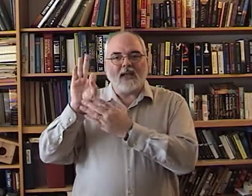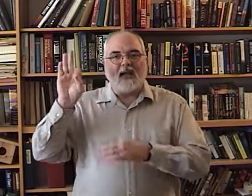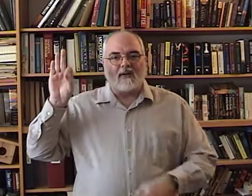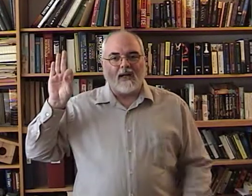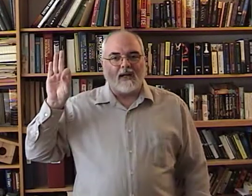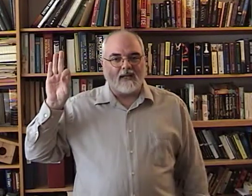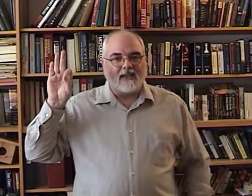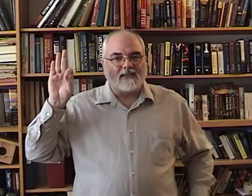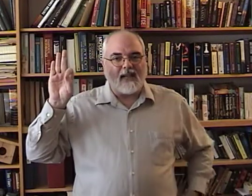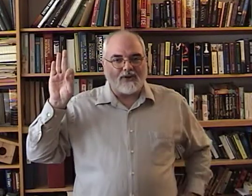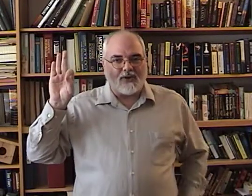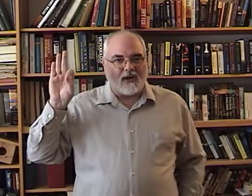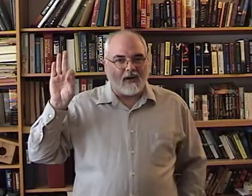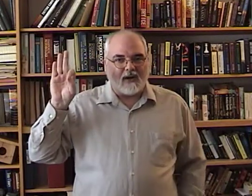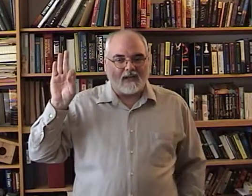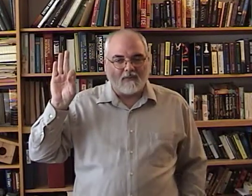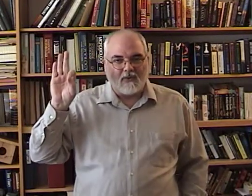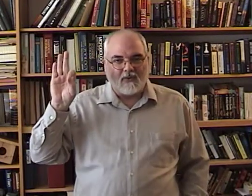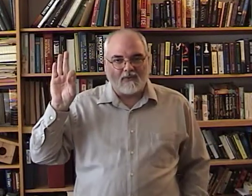out and it is stationary. It doesn't move.